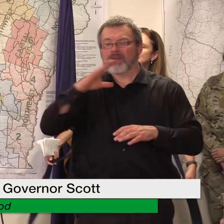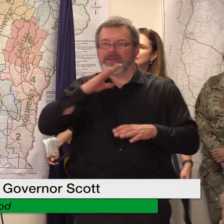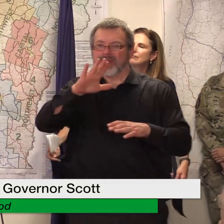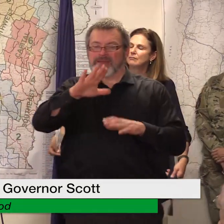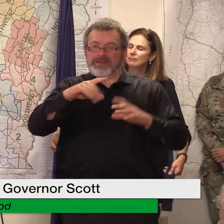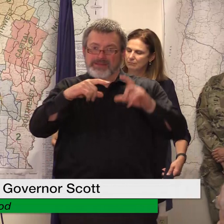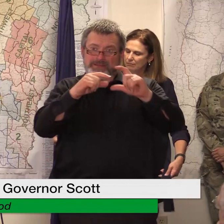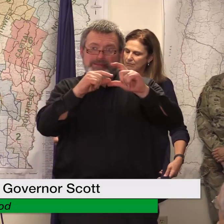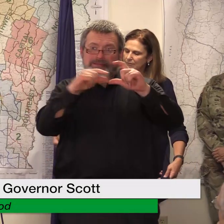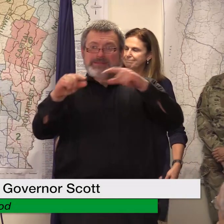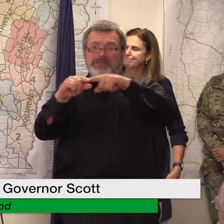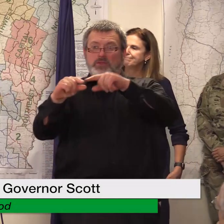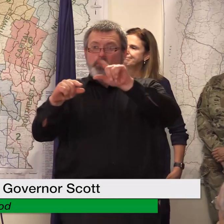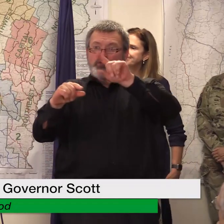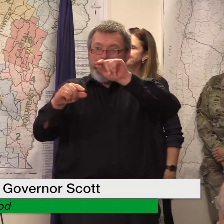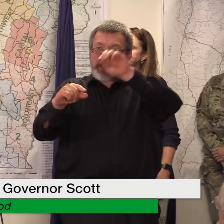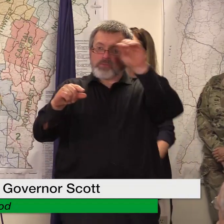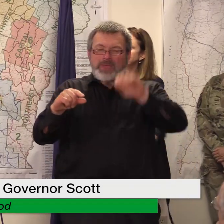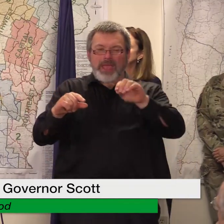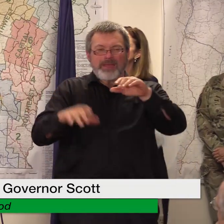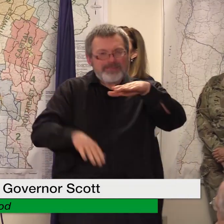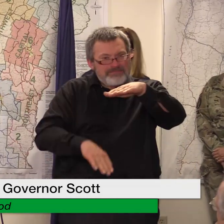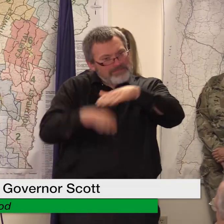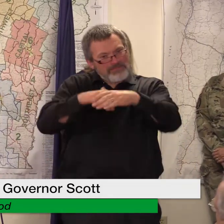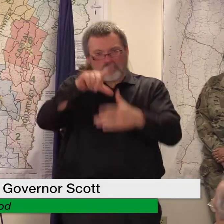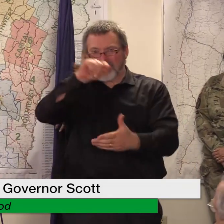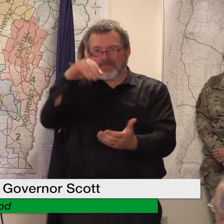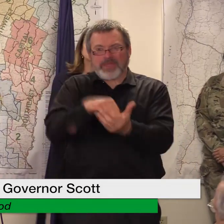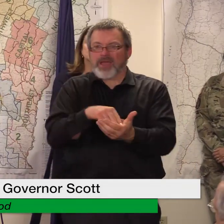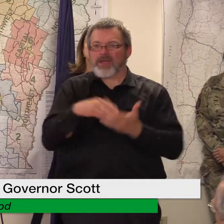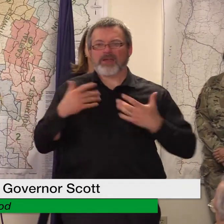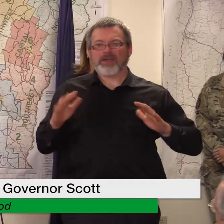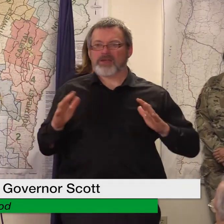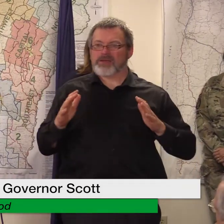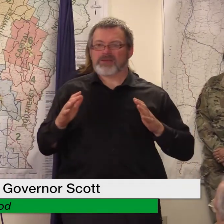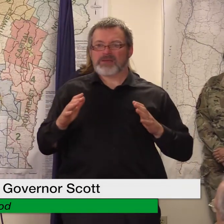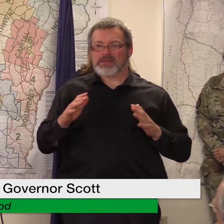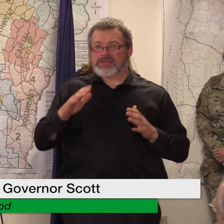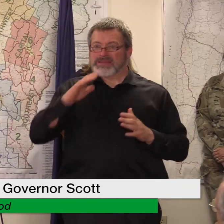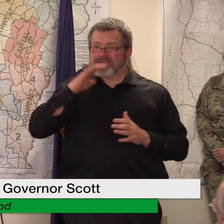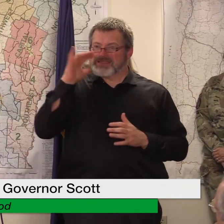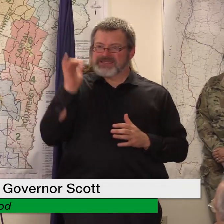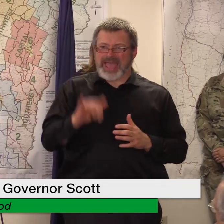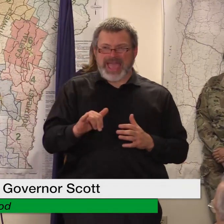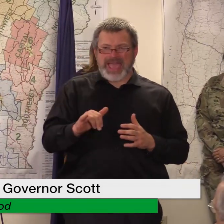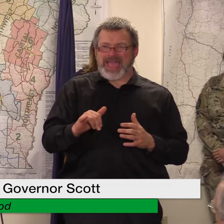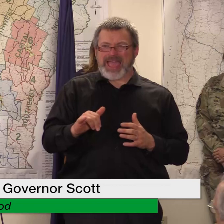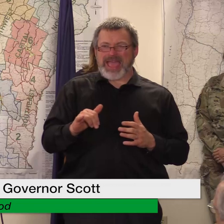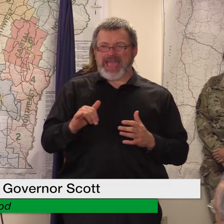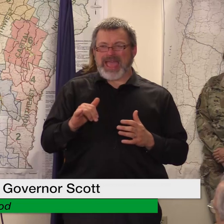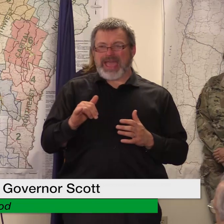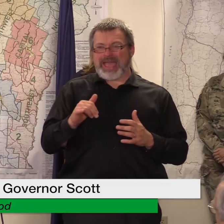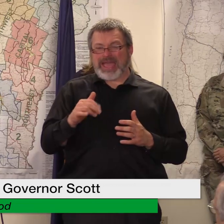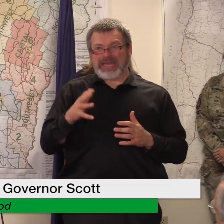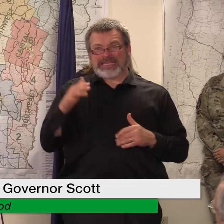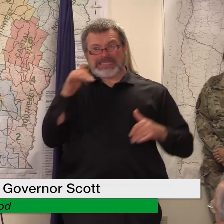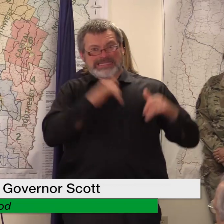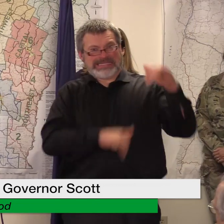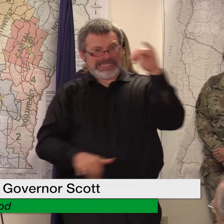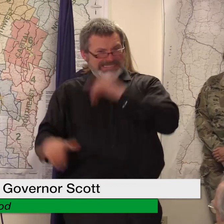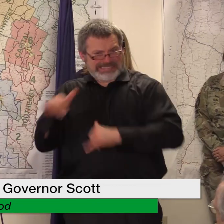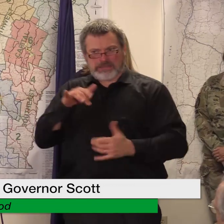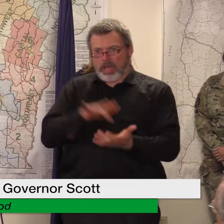and the 20 000 cap um i don't think there's too much of a danger at this point uh our over allocation so